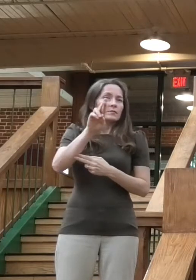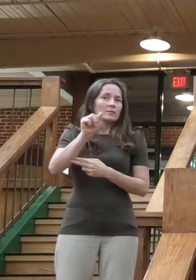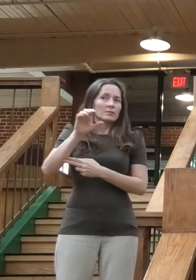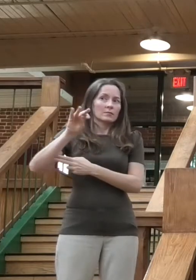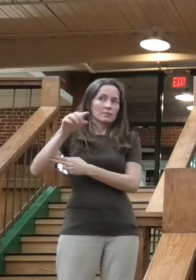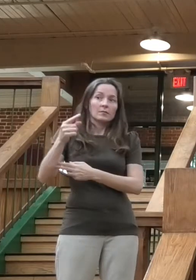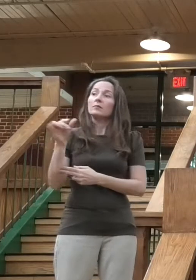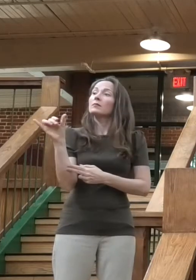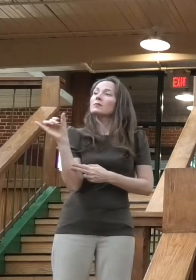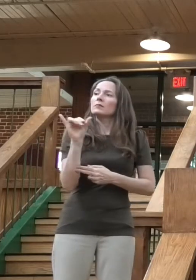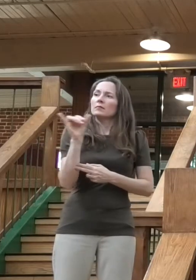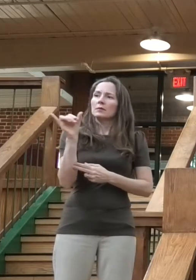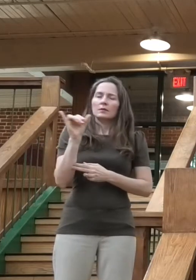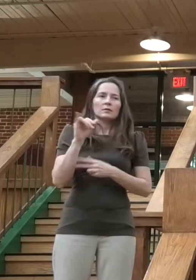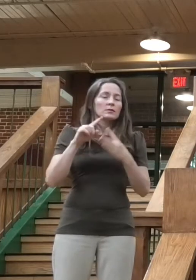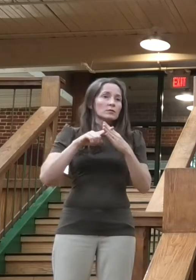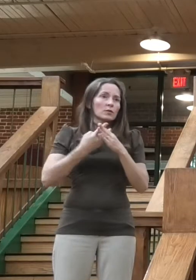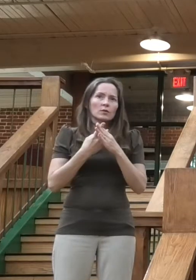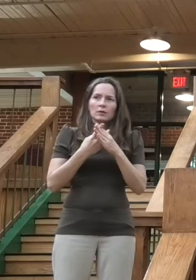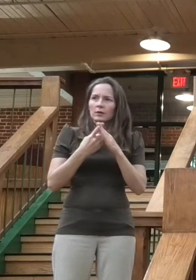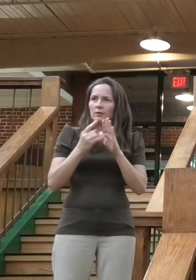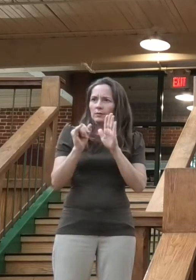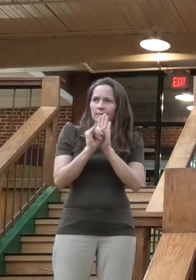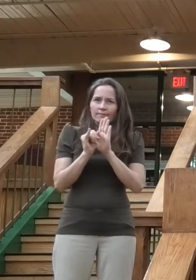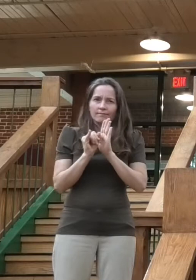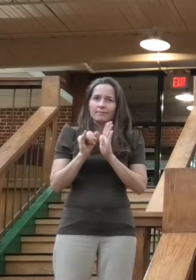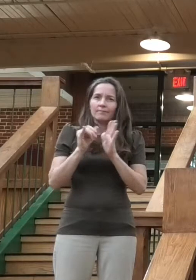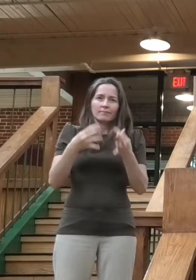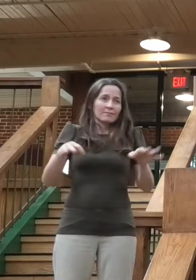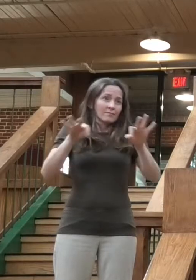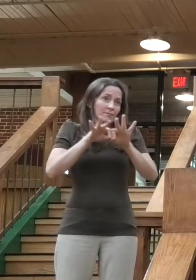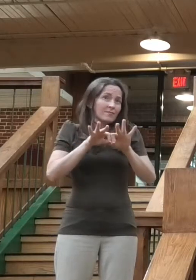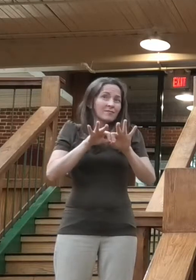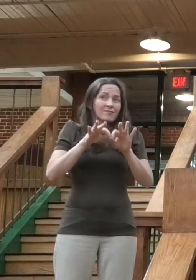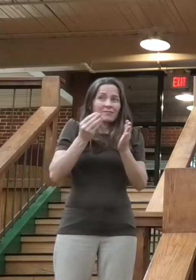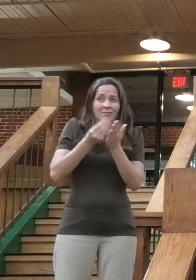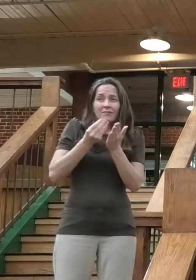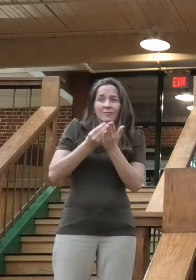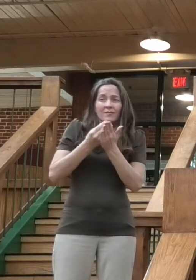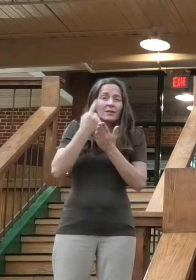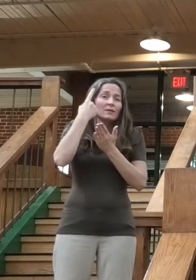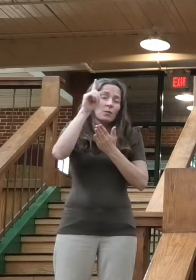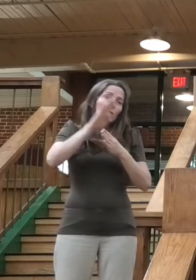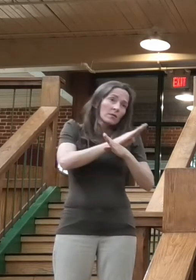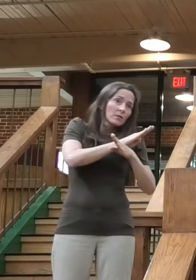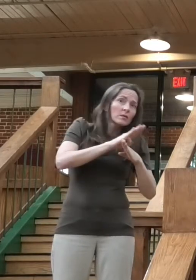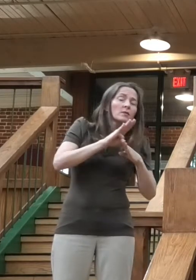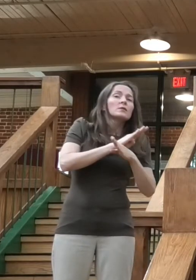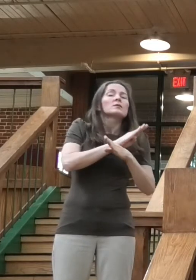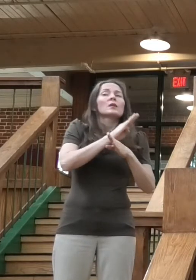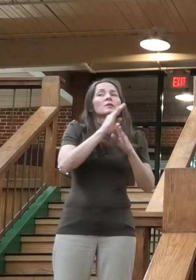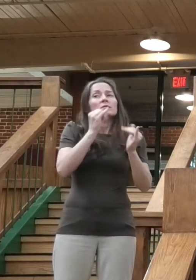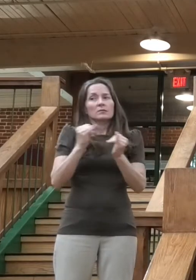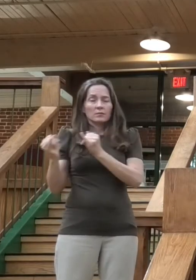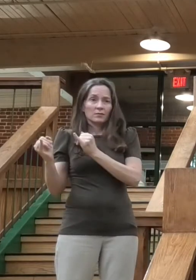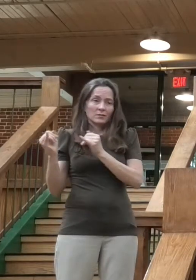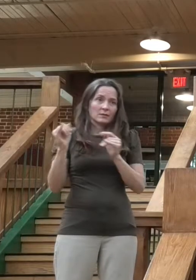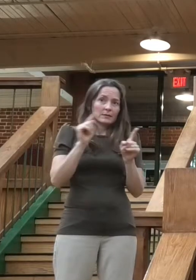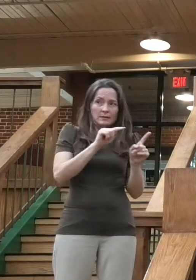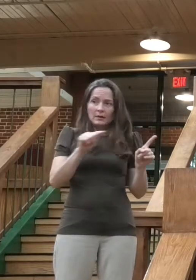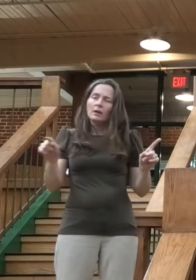relief funds to both residents and businesses. Sadly, we've lost